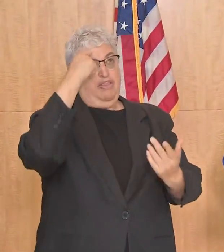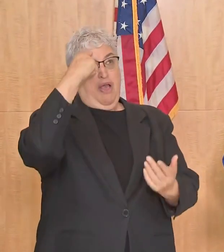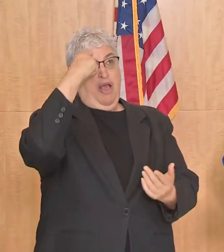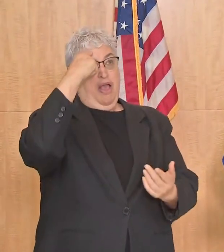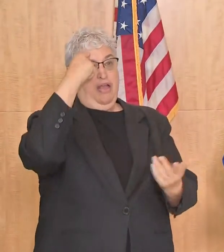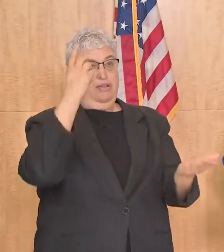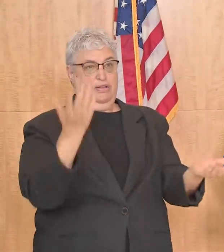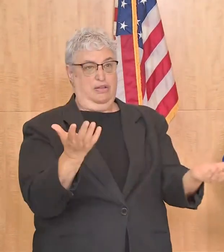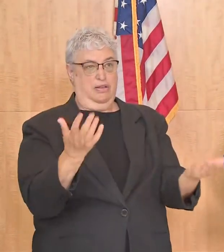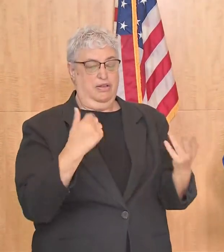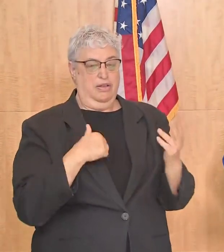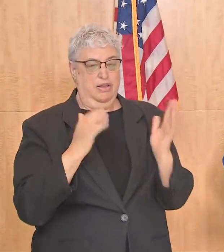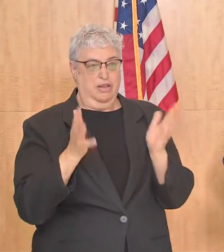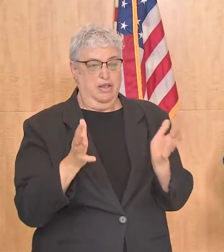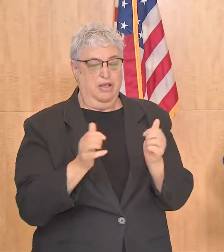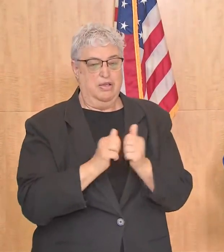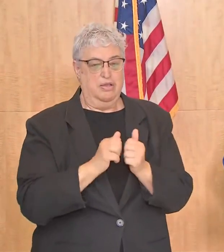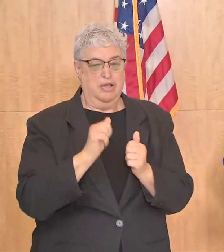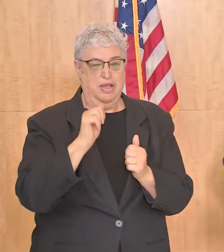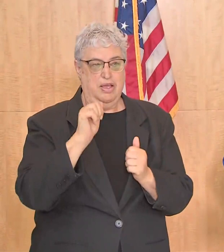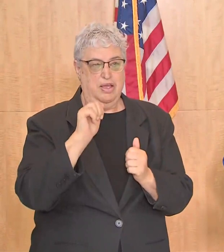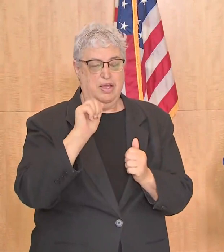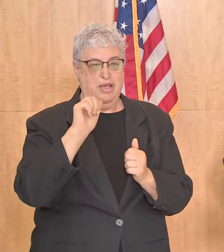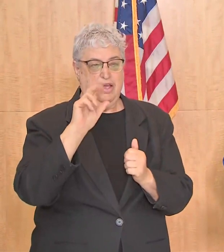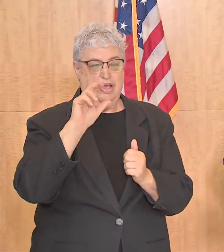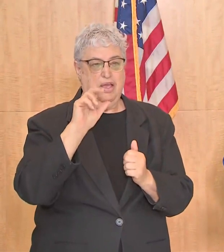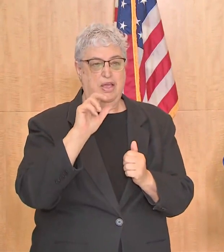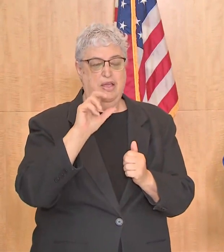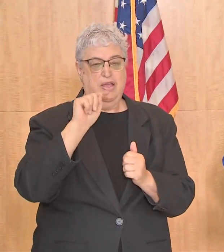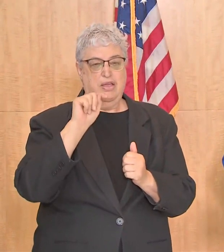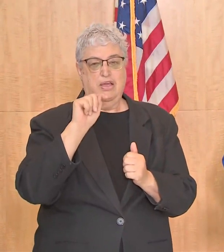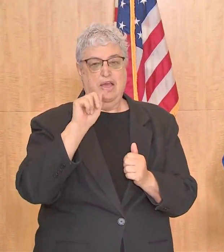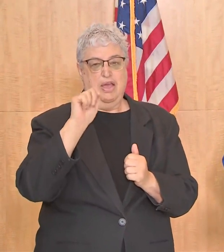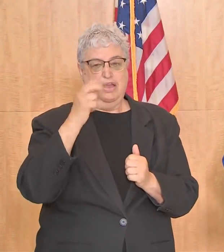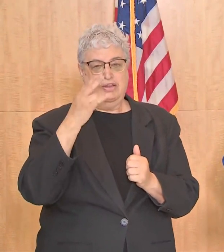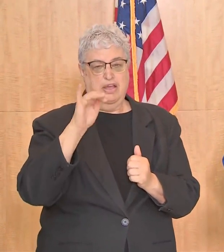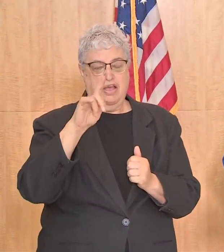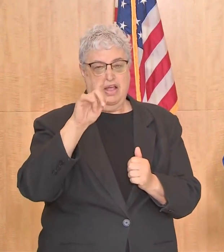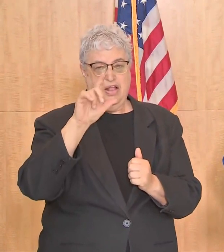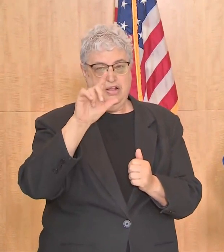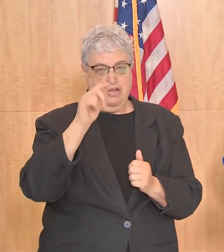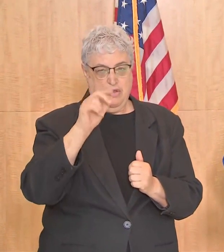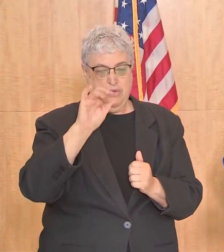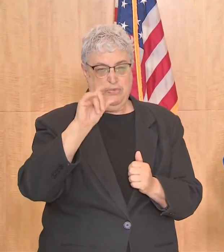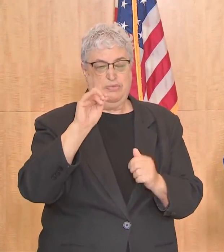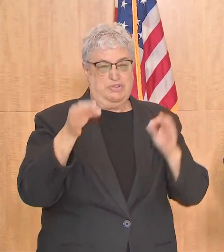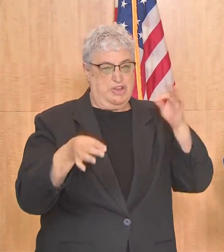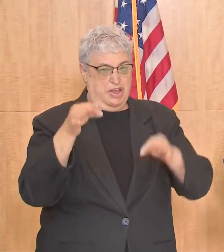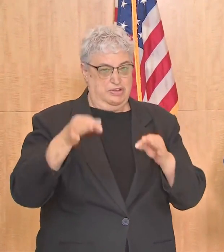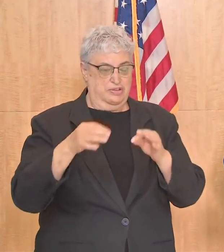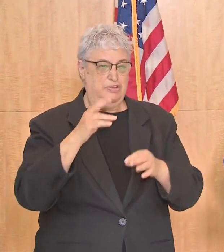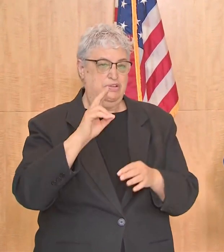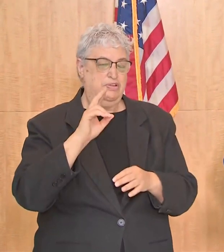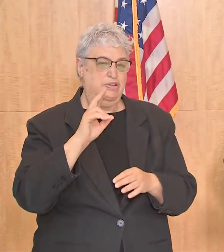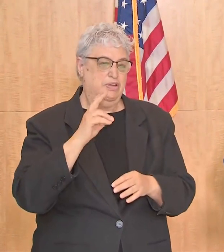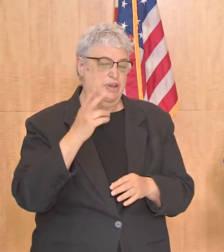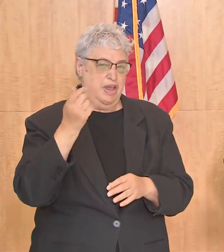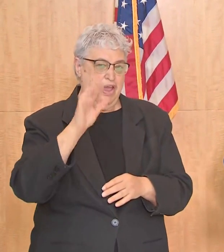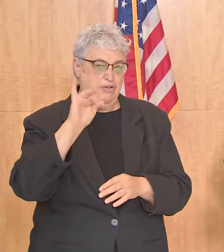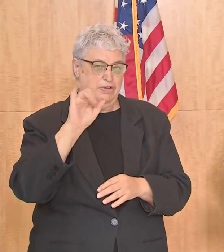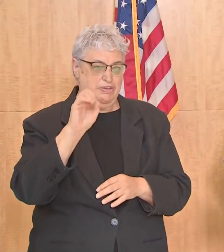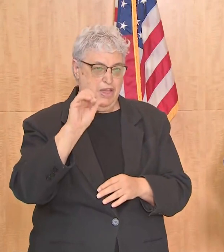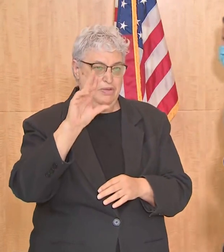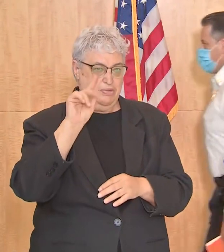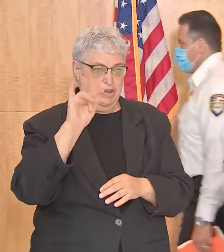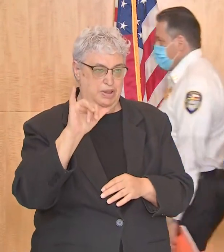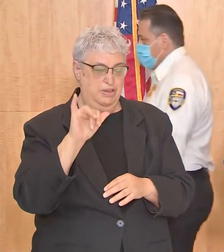I was with judge Alina Hidalgo at Transtar and we were talking about the seriousness of this storm and it